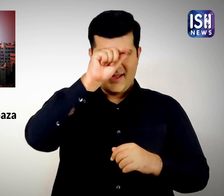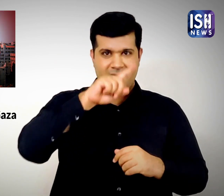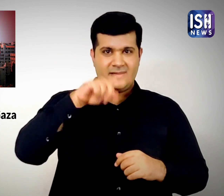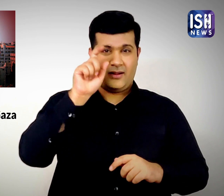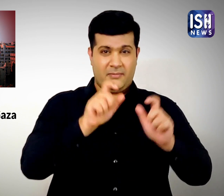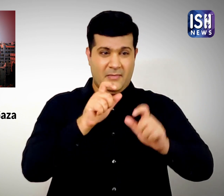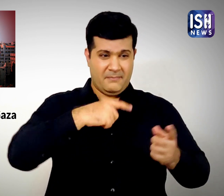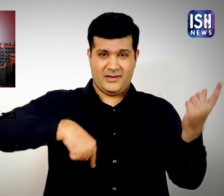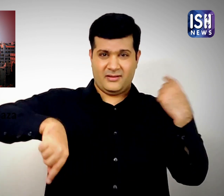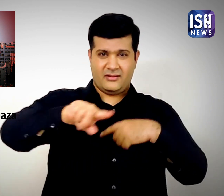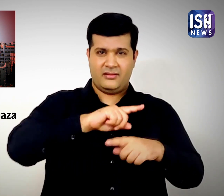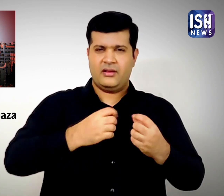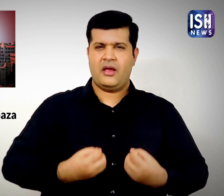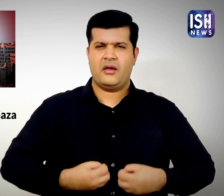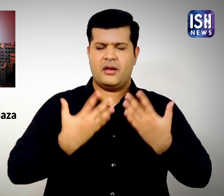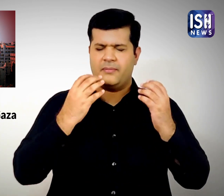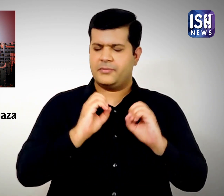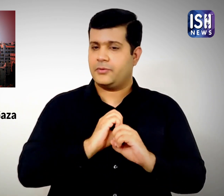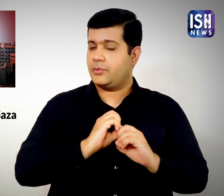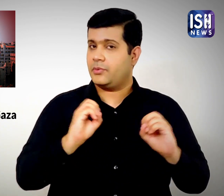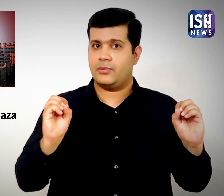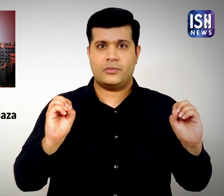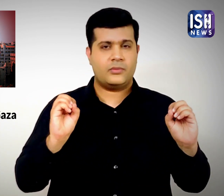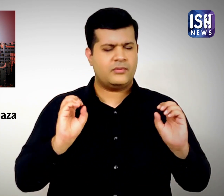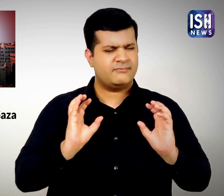Many Indians are unhappy with Benjamin Netanyahu.